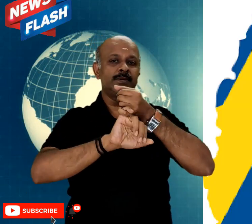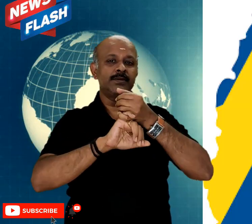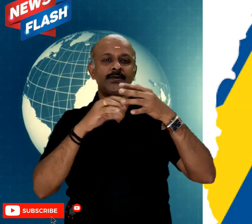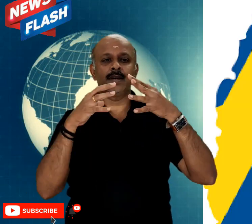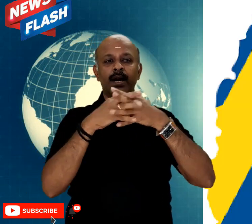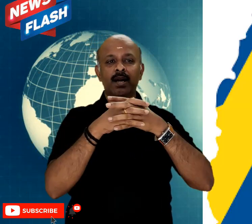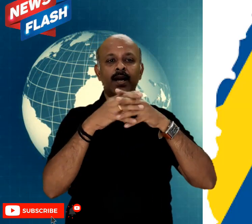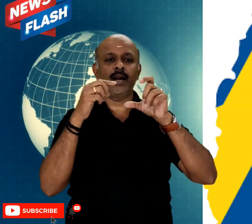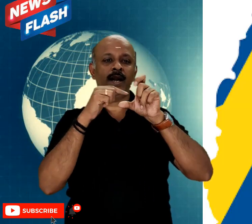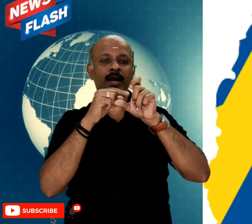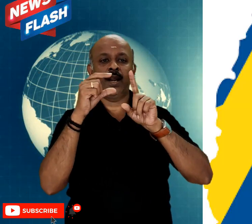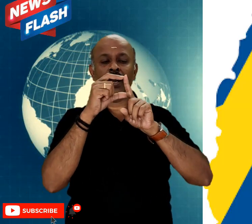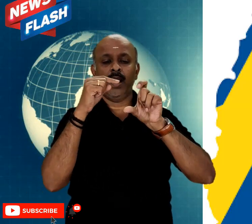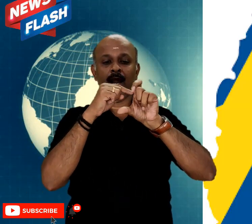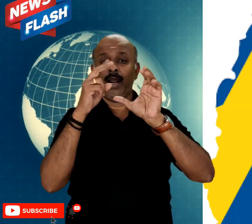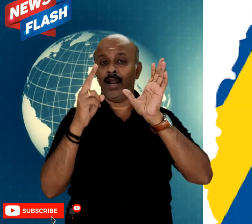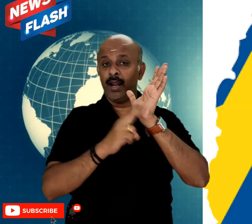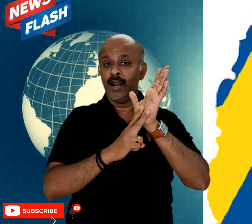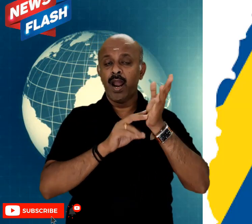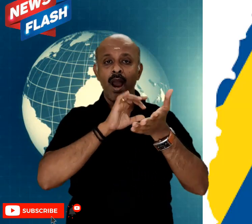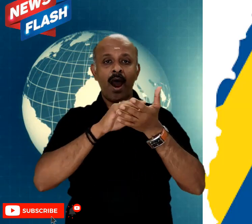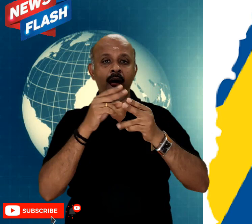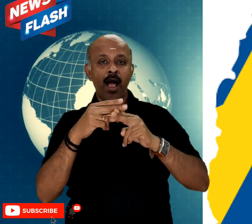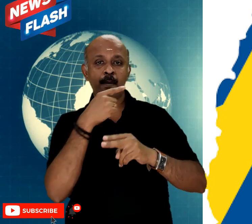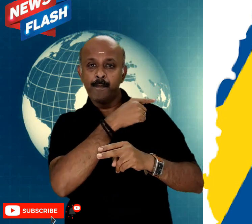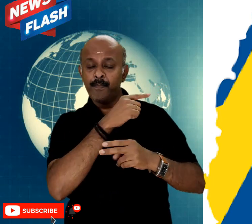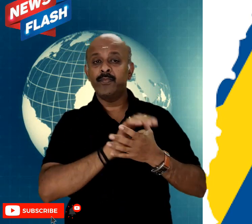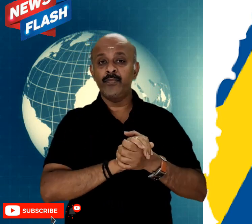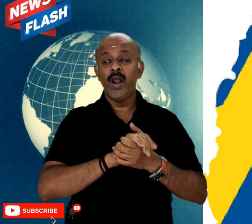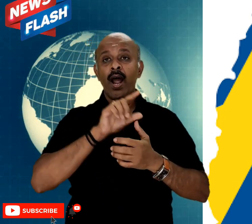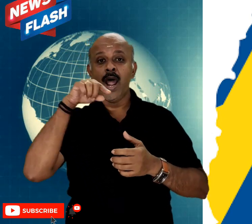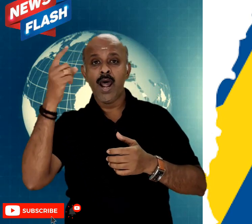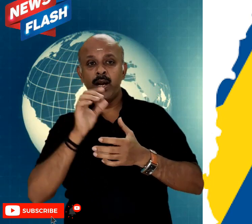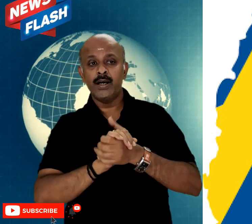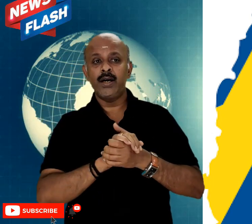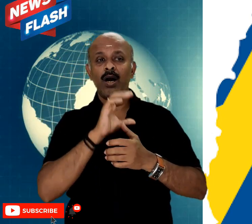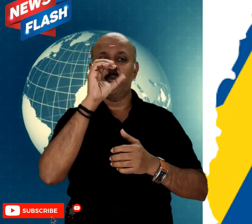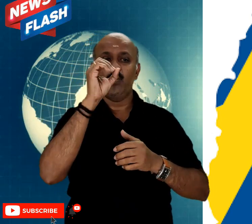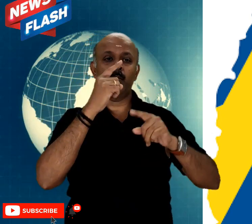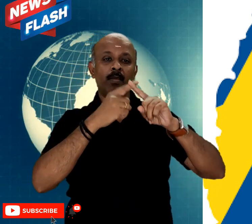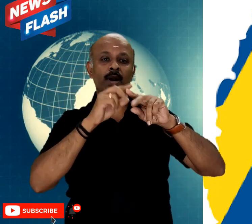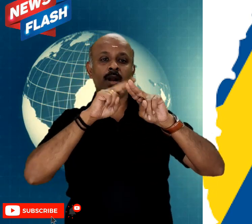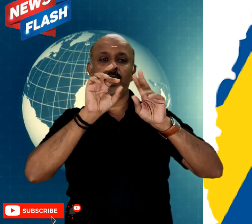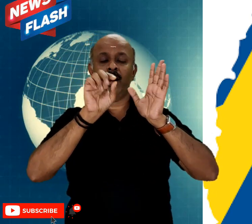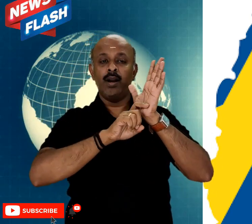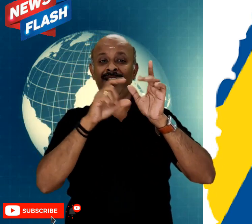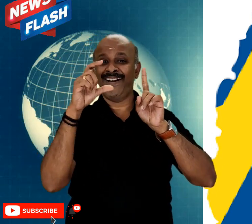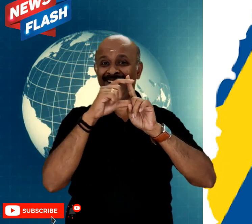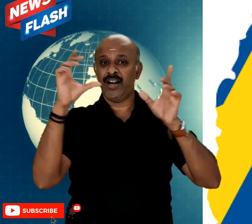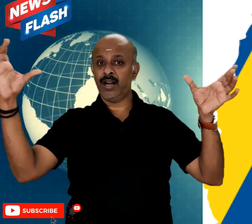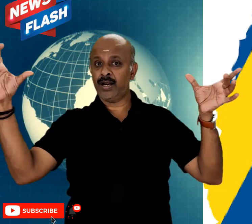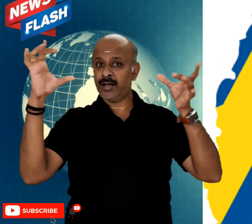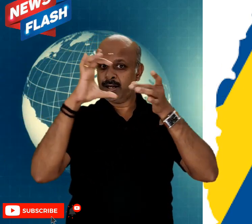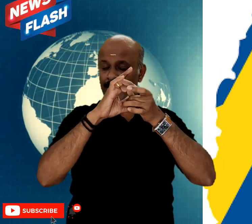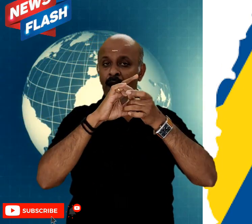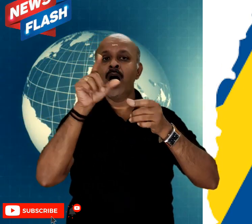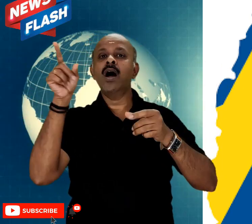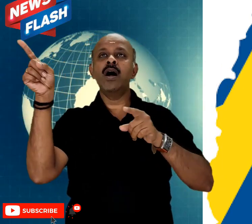Oxford University has had tie-ups with Swedish pharmaceuticals company AstraZeneca and Pune